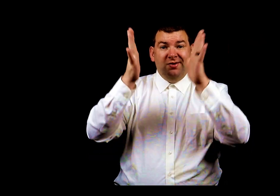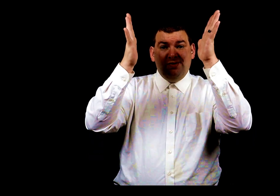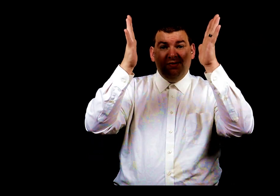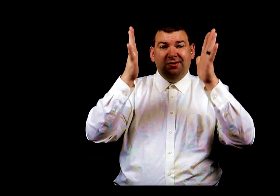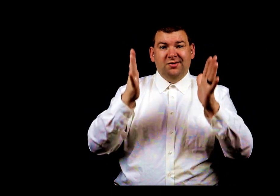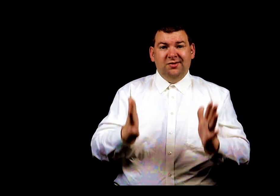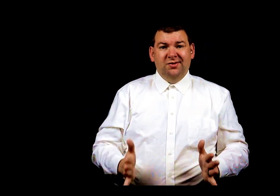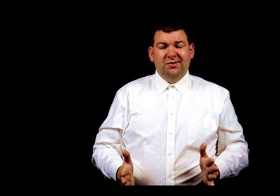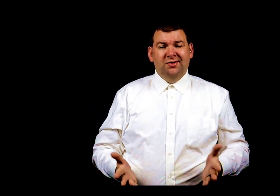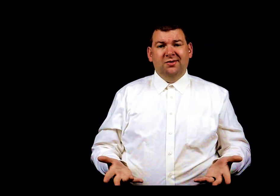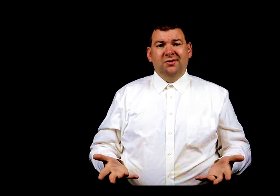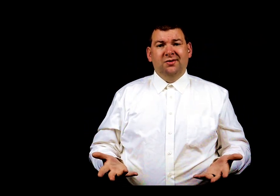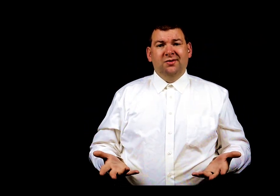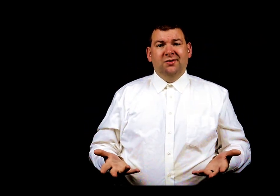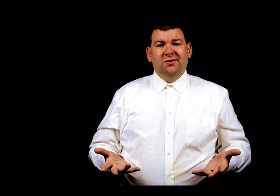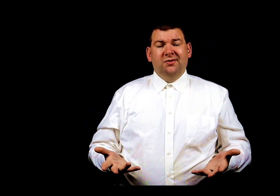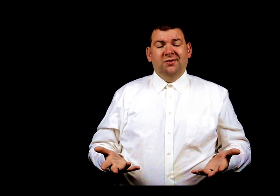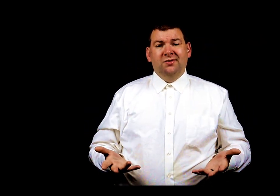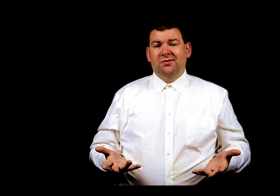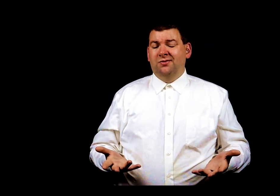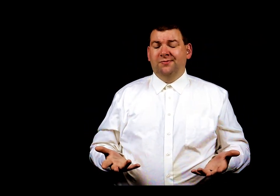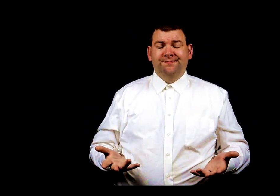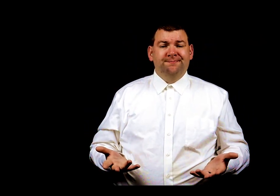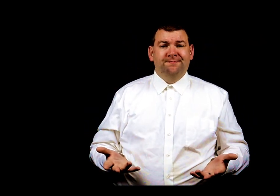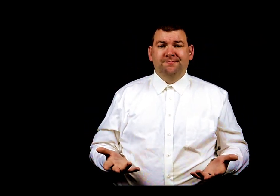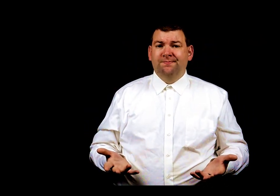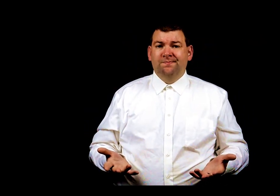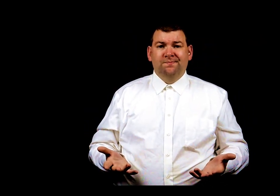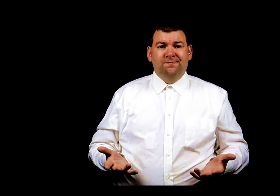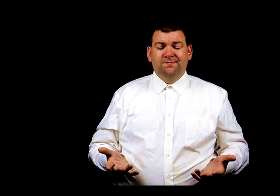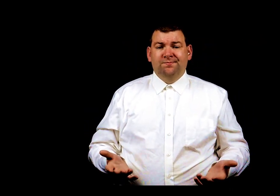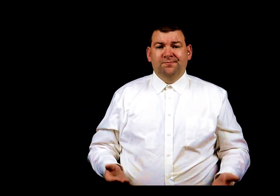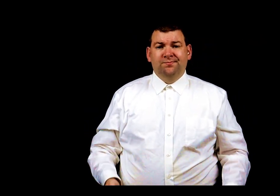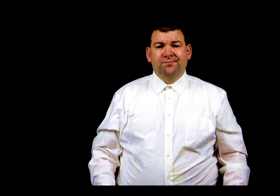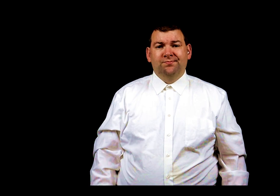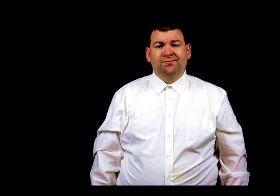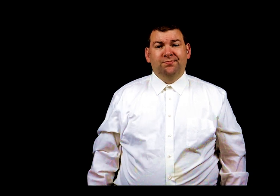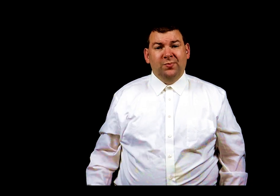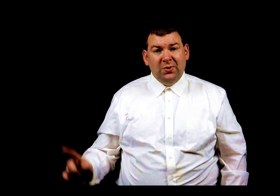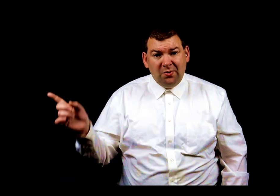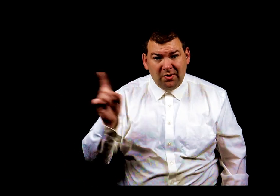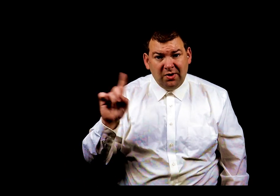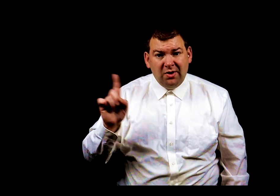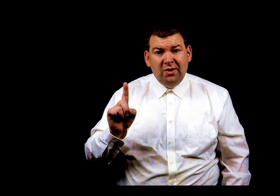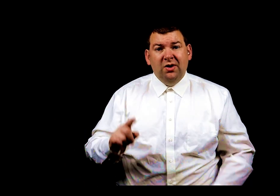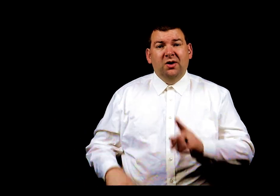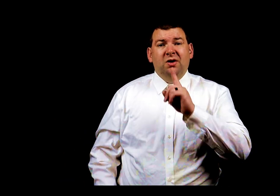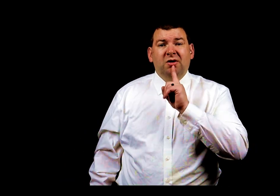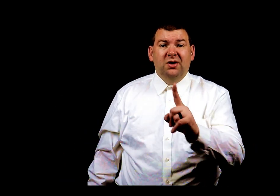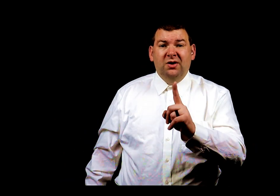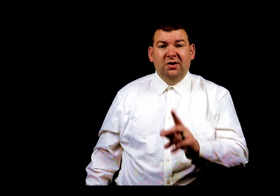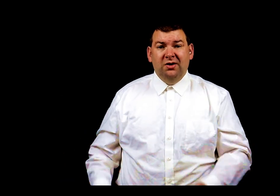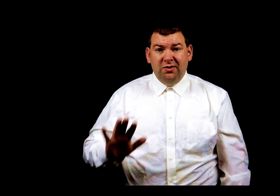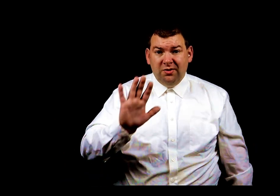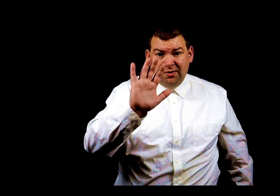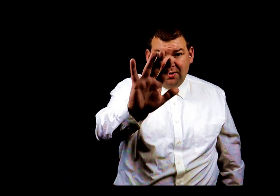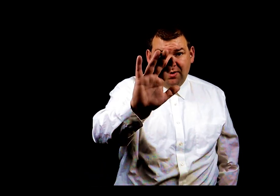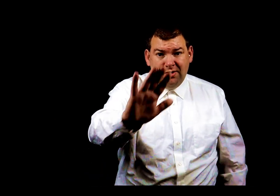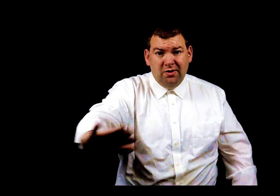Watchman, watchman, watchman, where is your